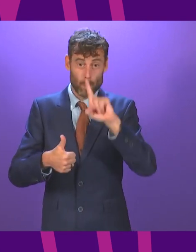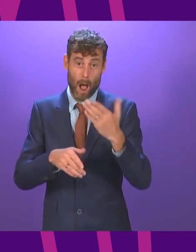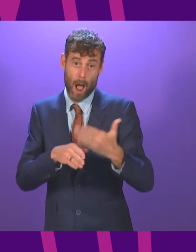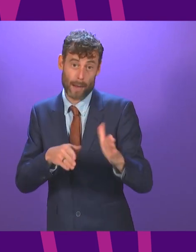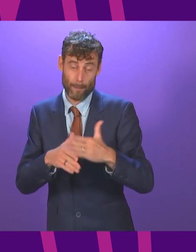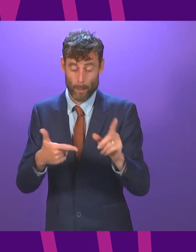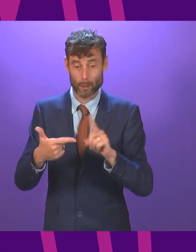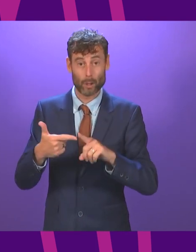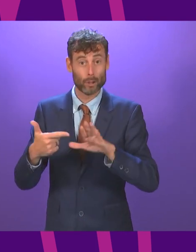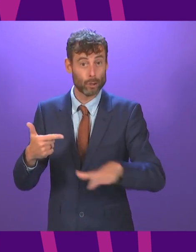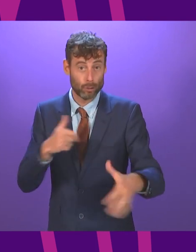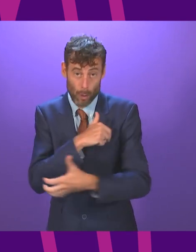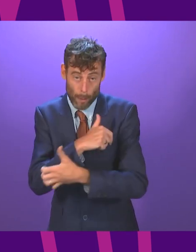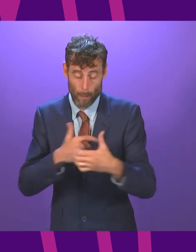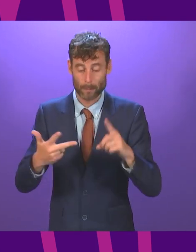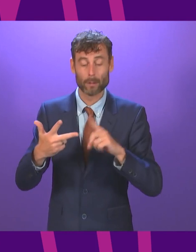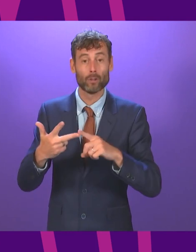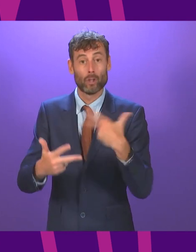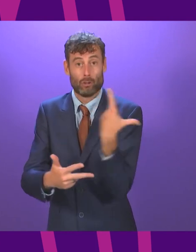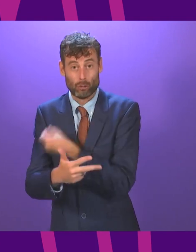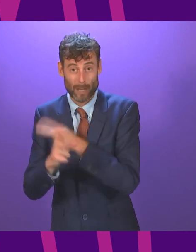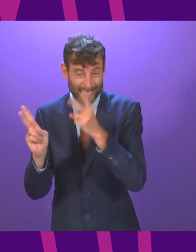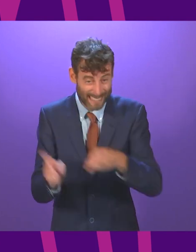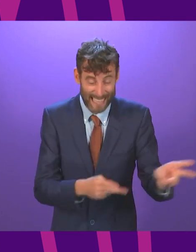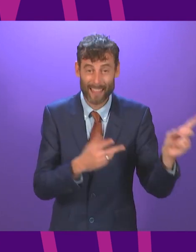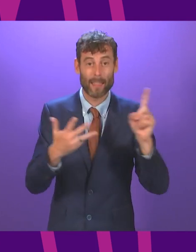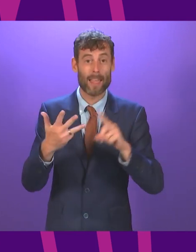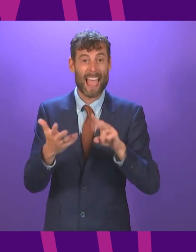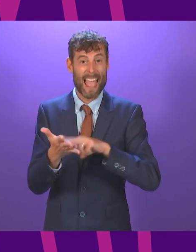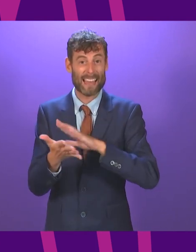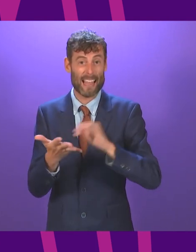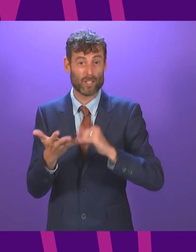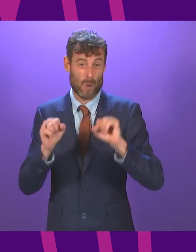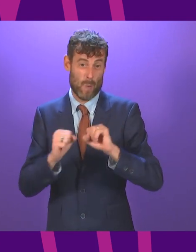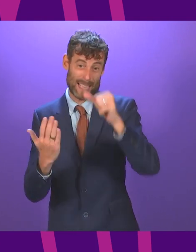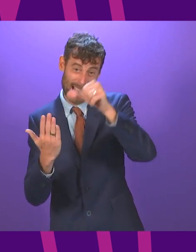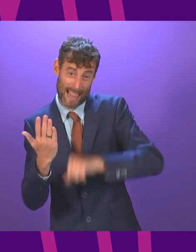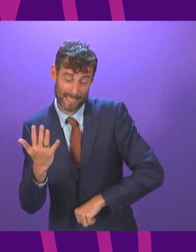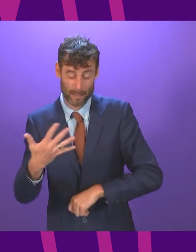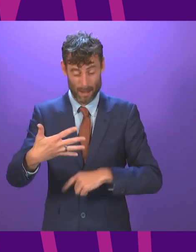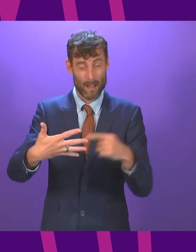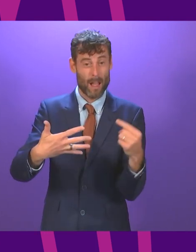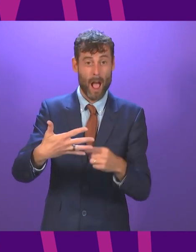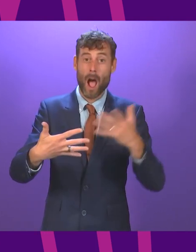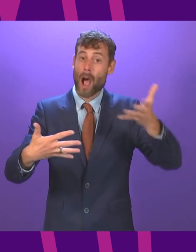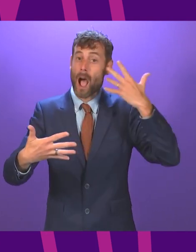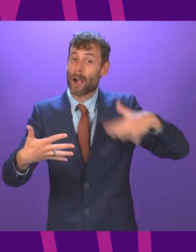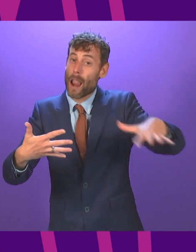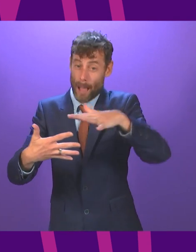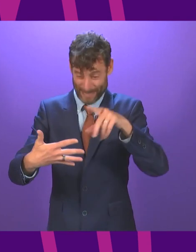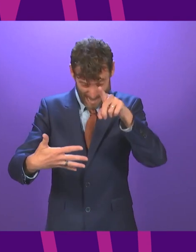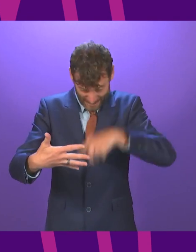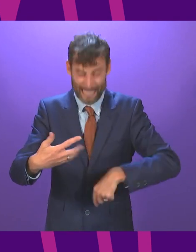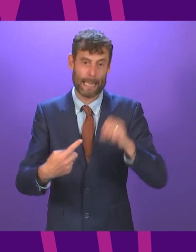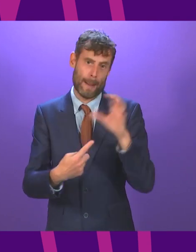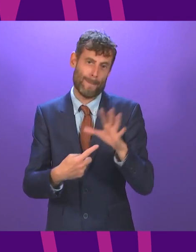drugs deaths, clearing the NHS backlog, the climate emergency. That's what faces and confronts our country. So